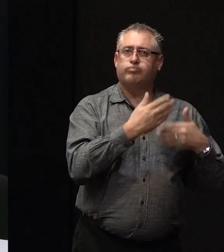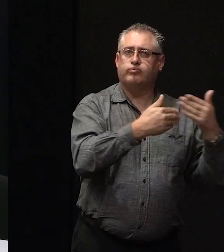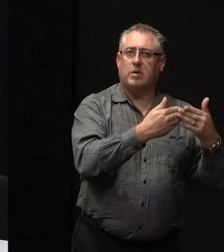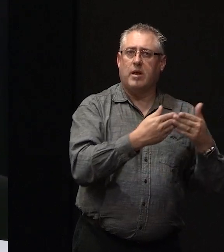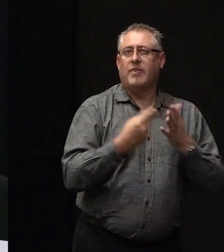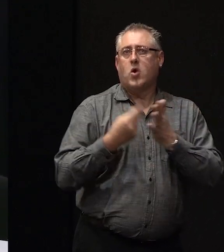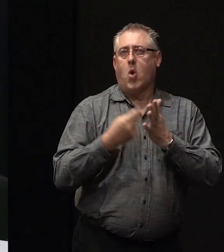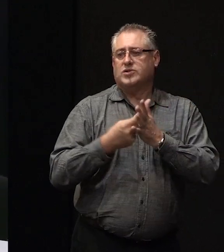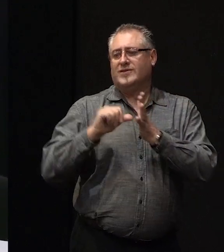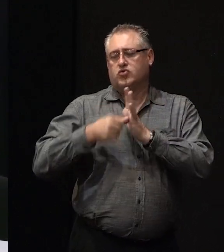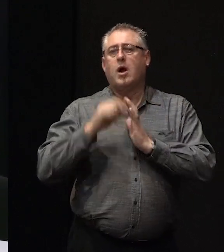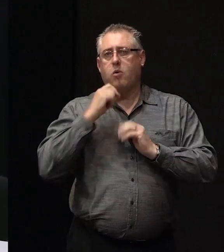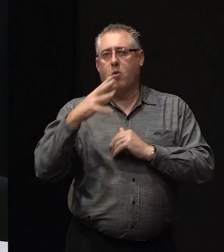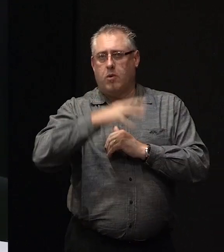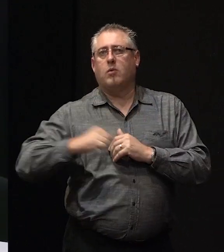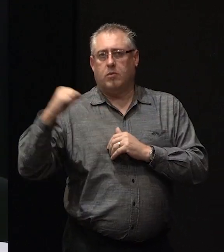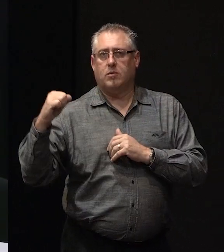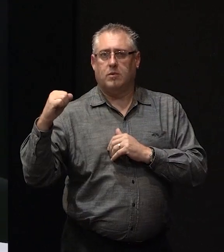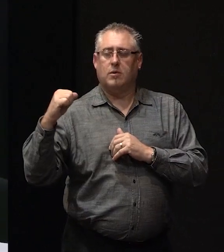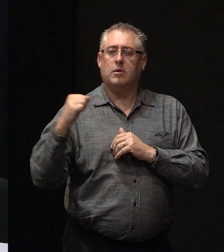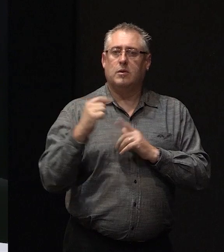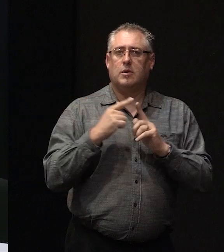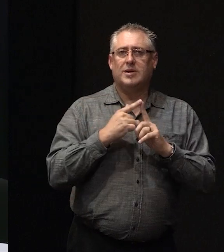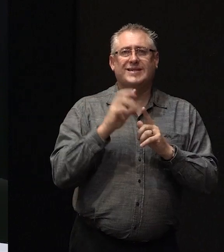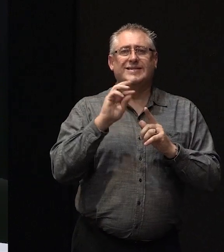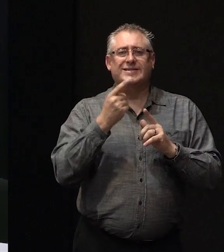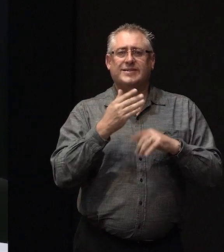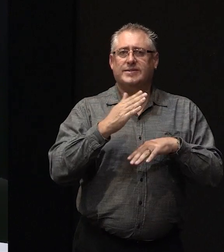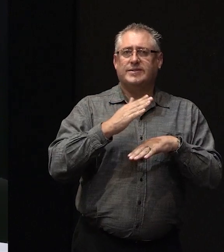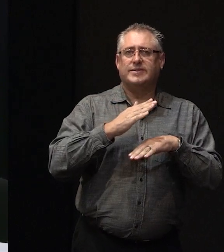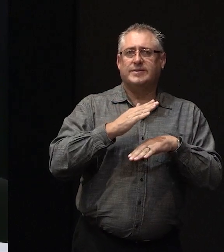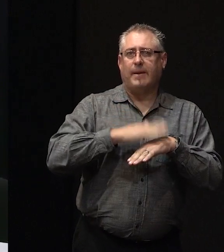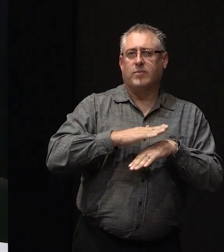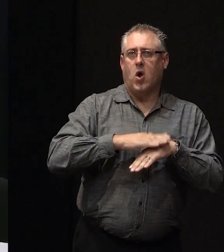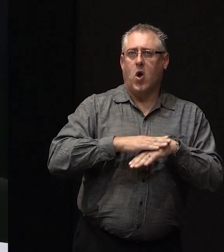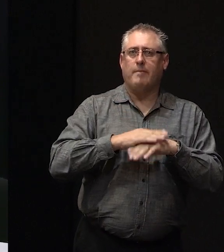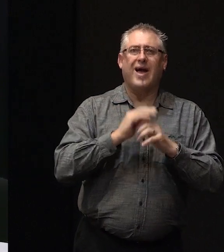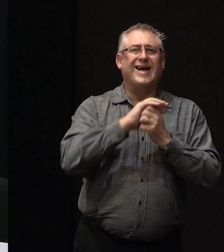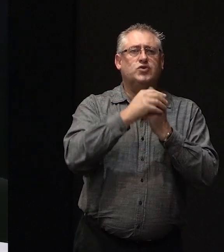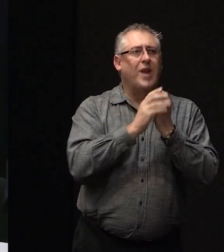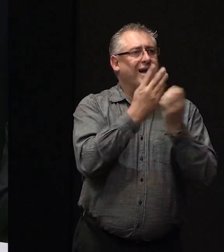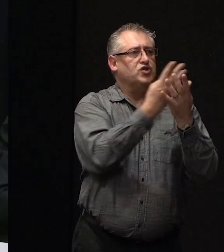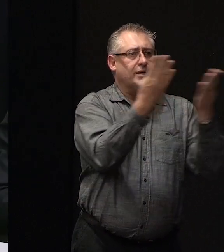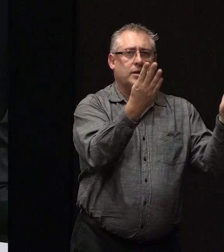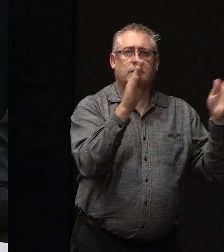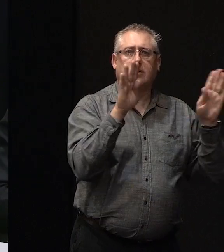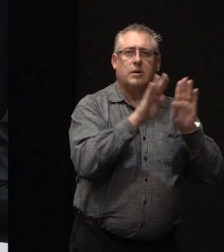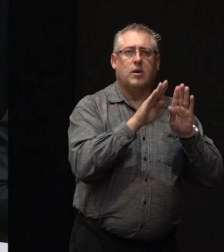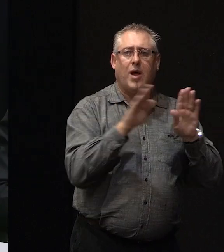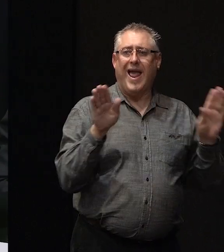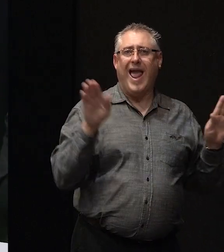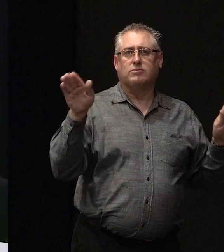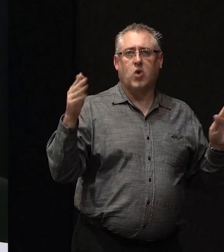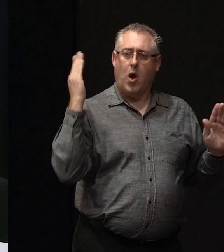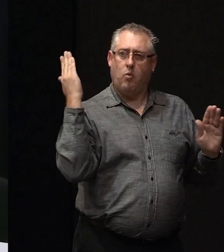insurer will bear. So in some cases it might be, and somebody else might be able to correct me on this, but insulation, my understanding, in an external wall